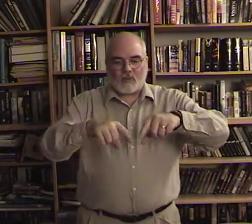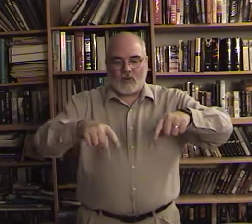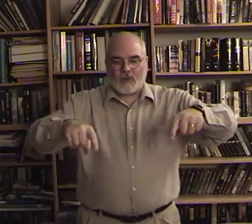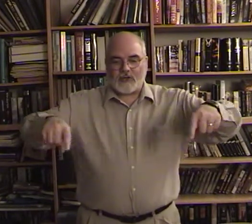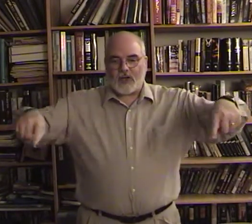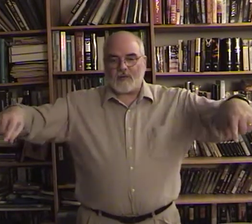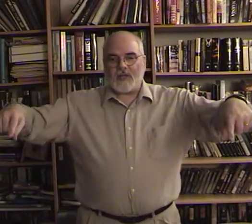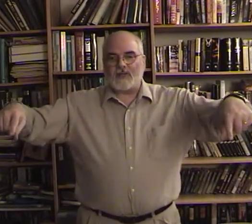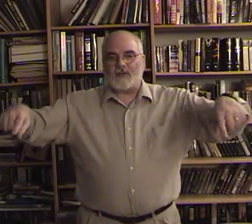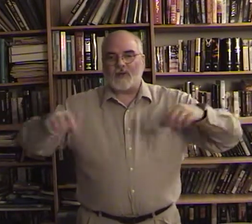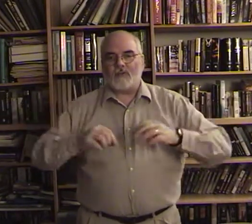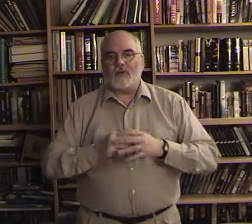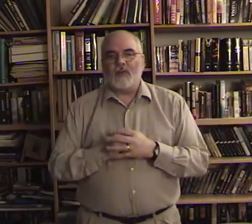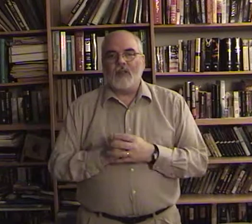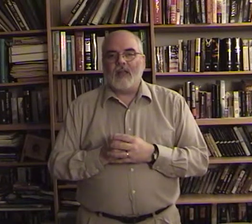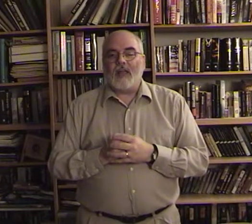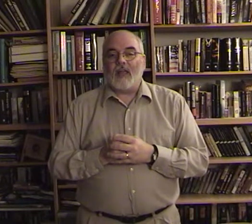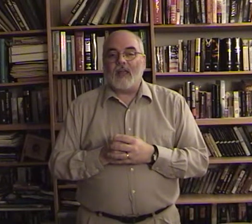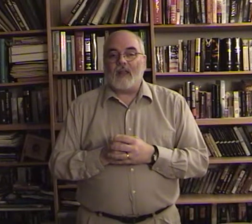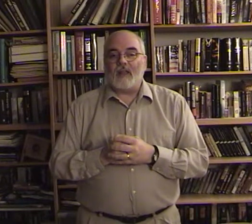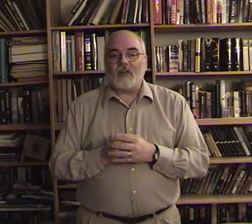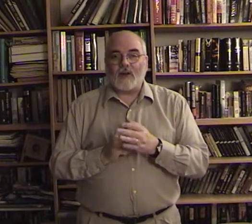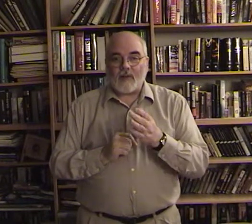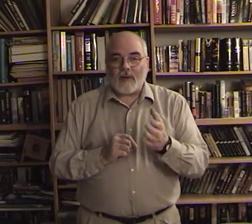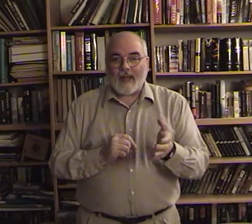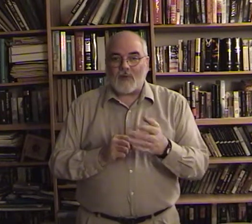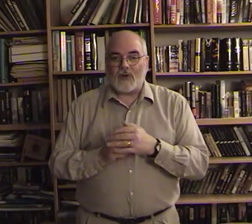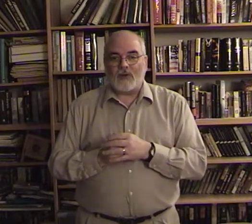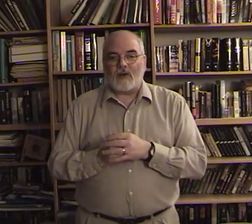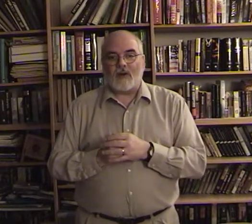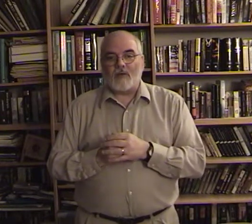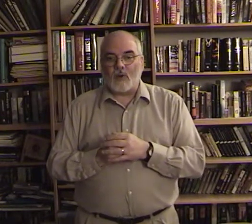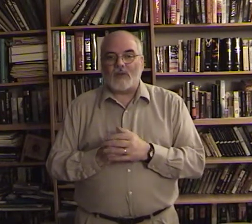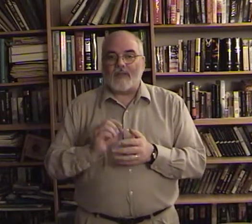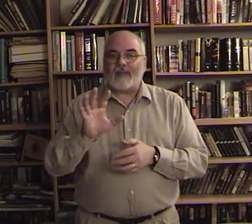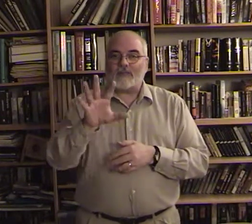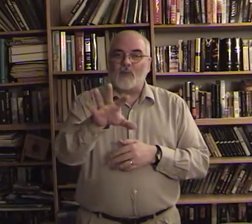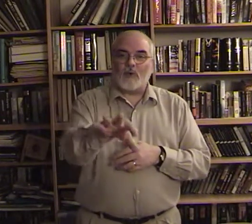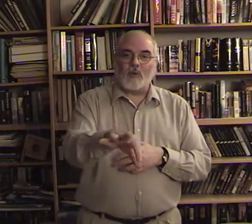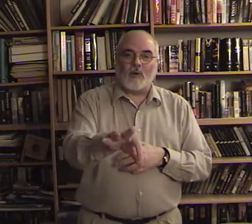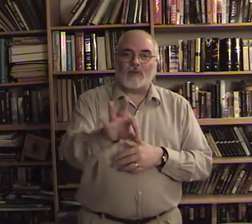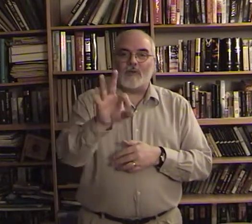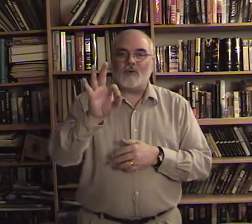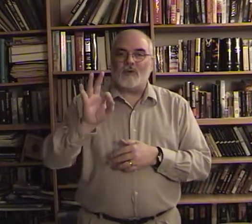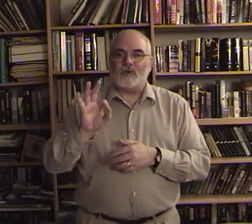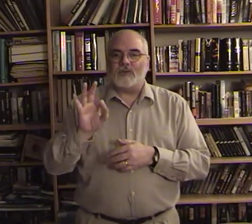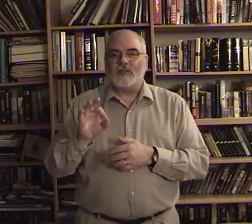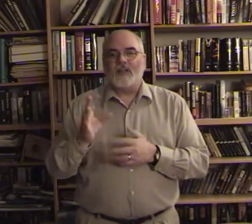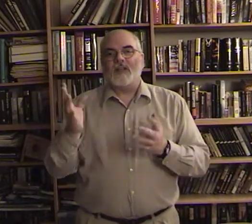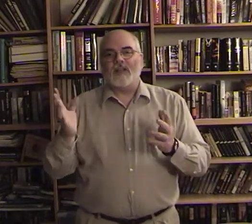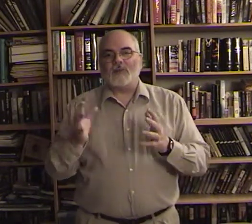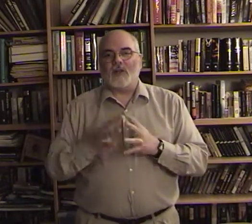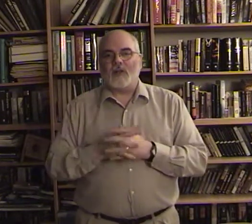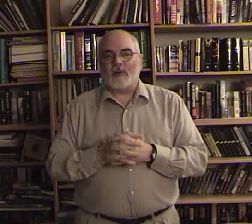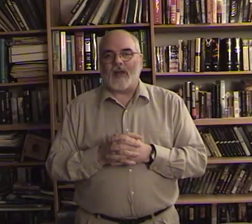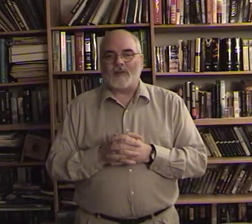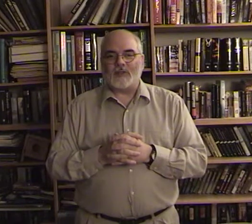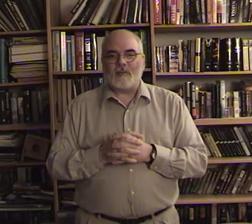row of jelly beans in front of you and there is a black one on there of course that's the one you want to choose because we know the black ones are the